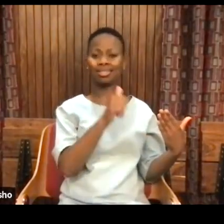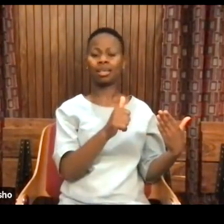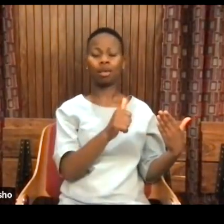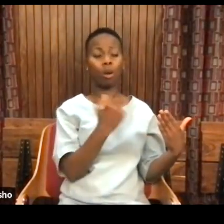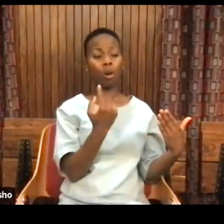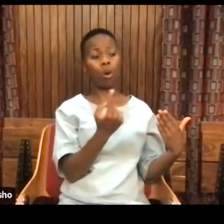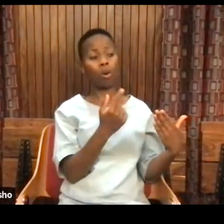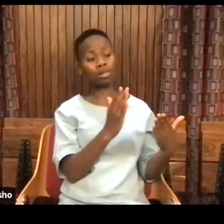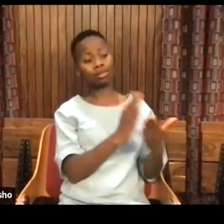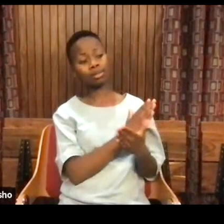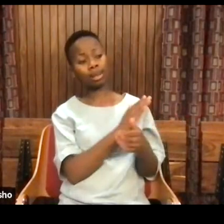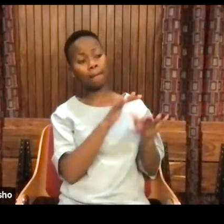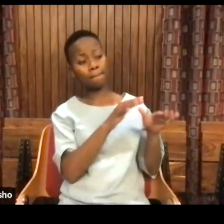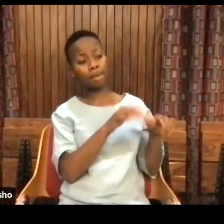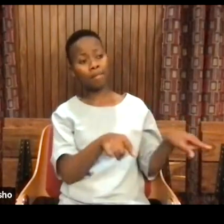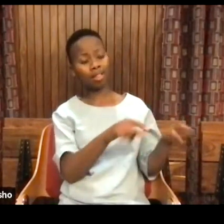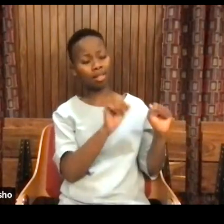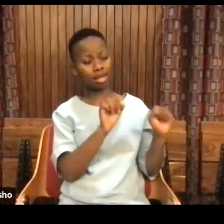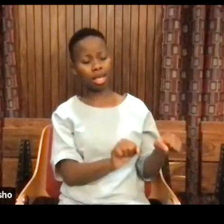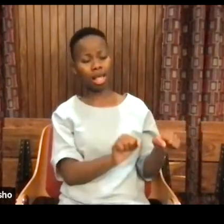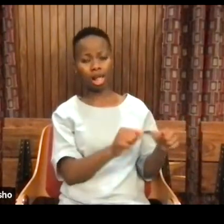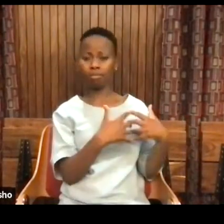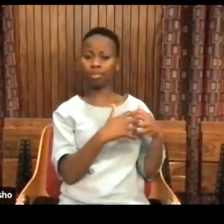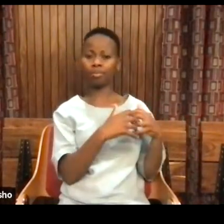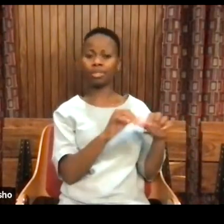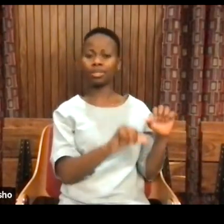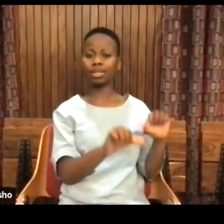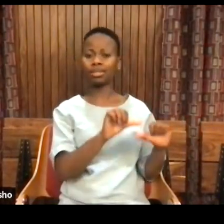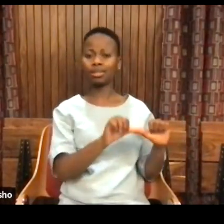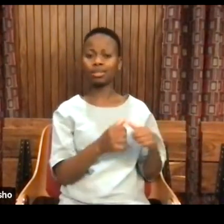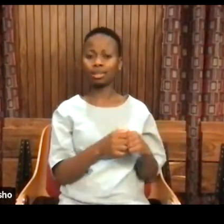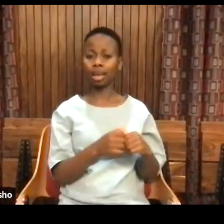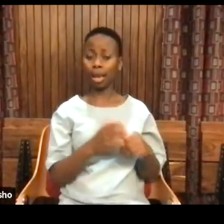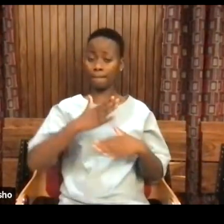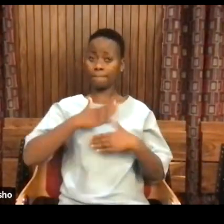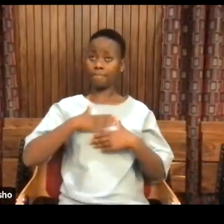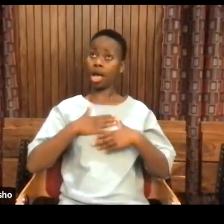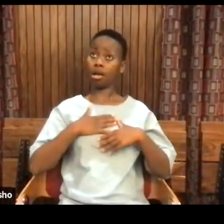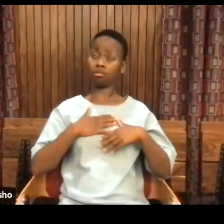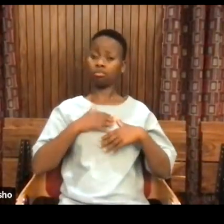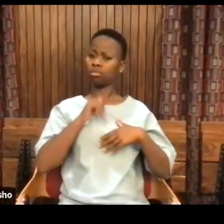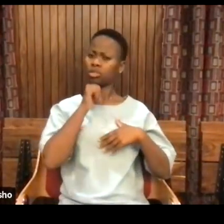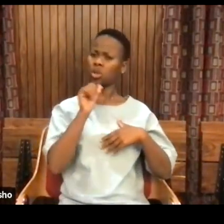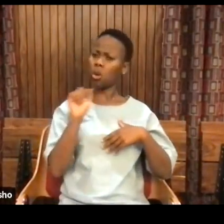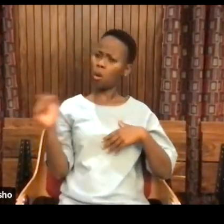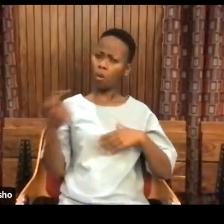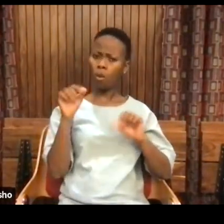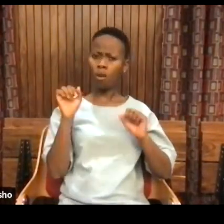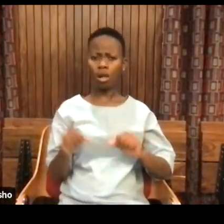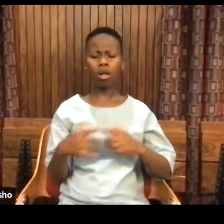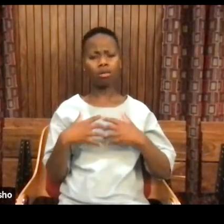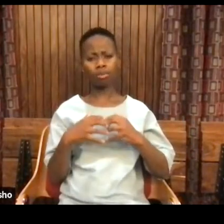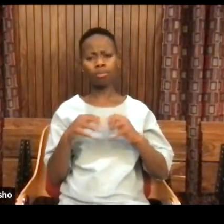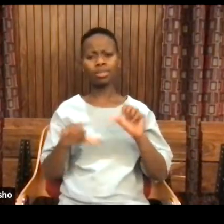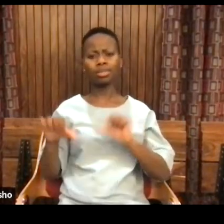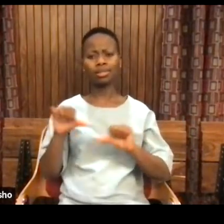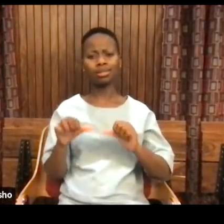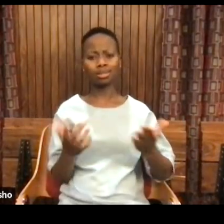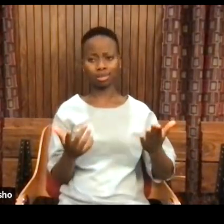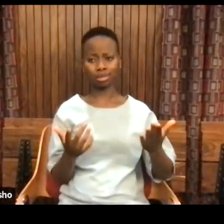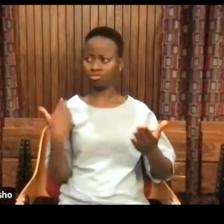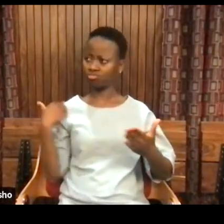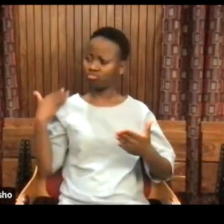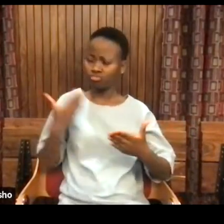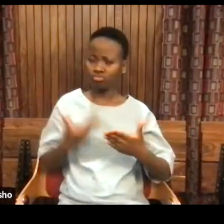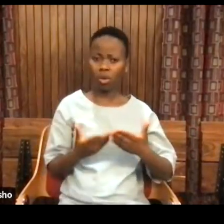kinds of people can produce science and think. My argument is that everybody produces science and they have always been producing